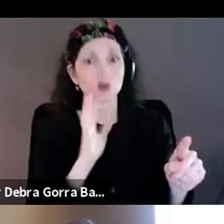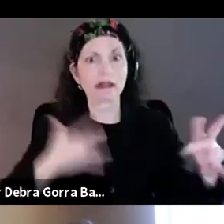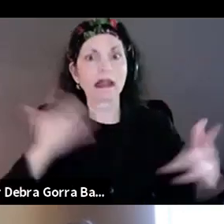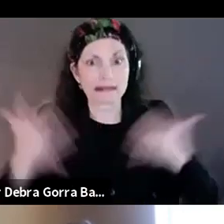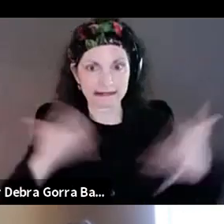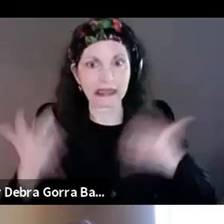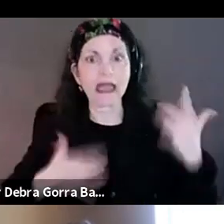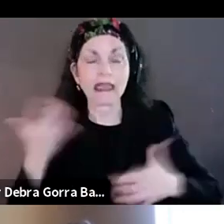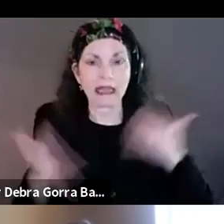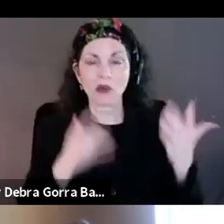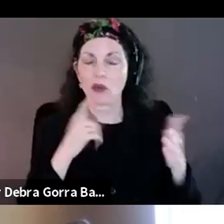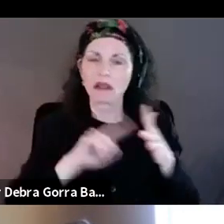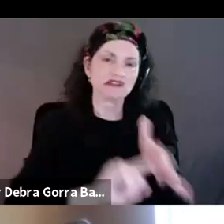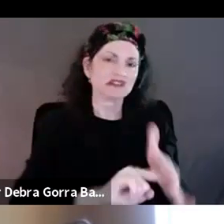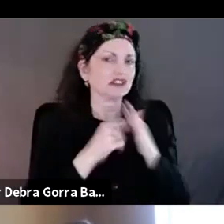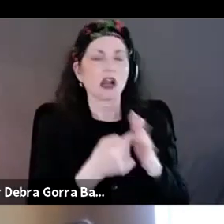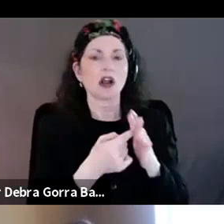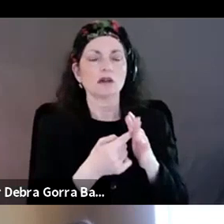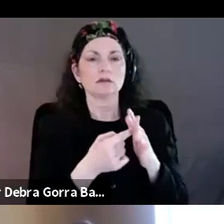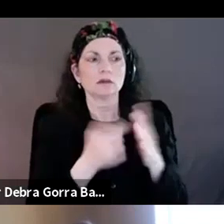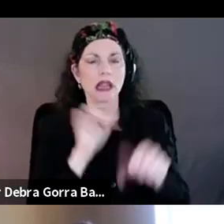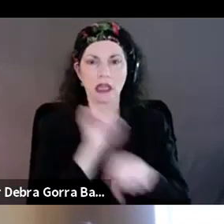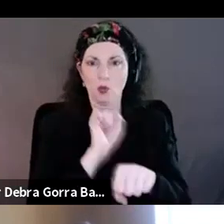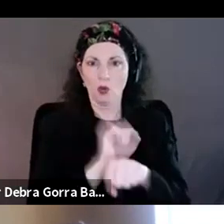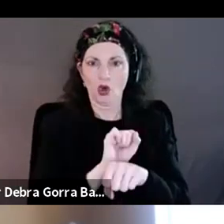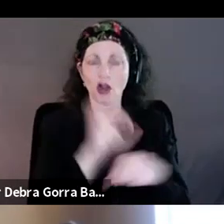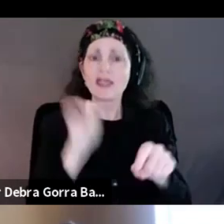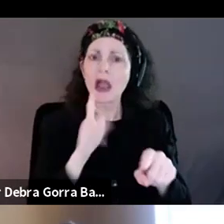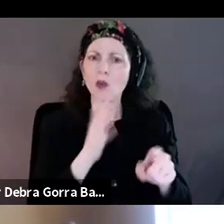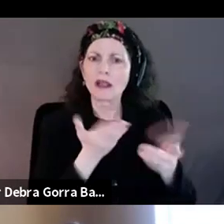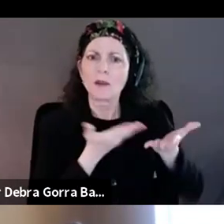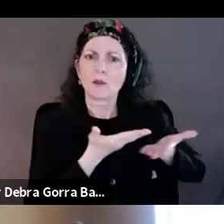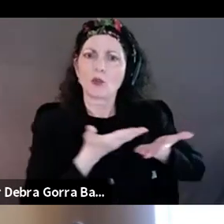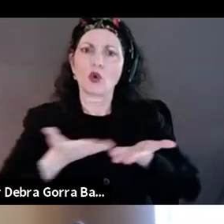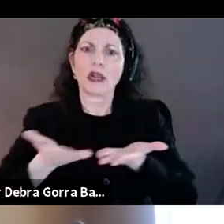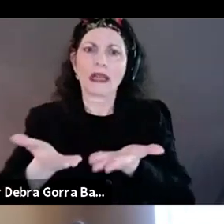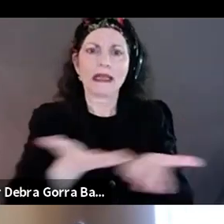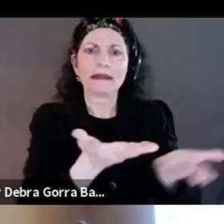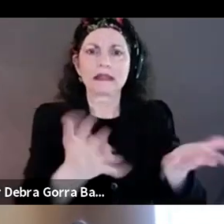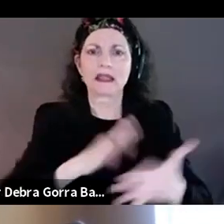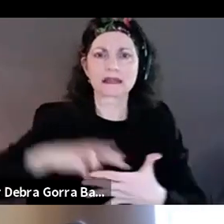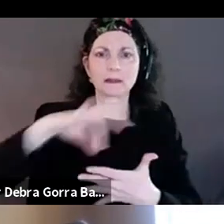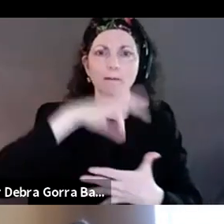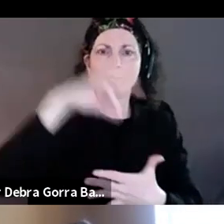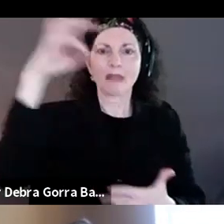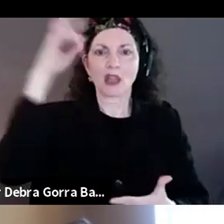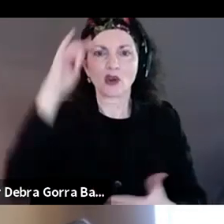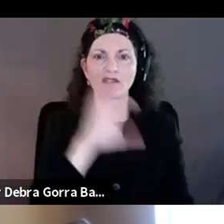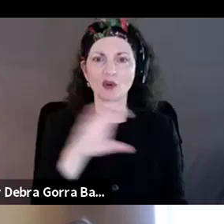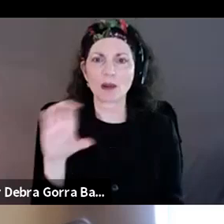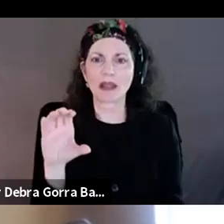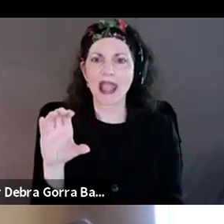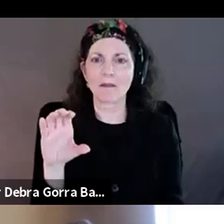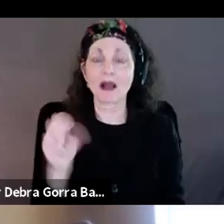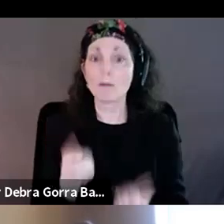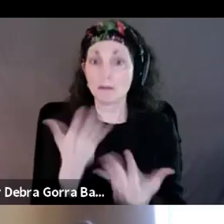the work that kind of carries forward the spirit of Crip Camp in this moment was being done actually a lot of it in our own backyard in